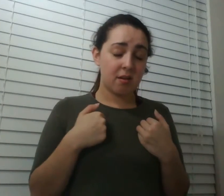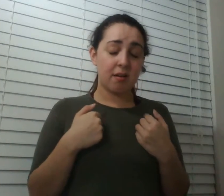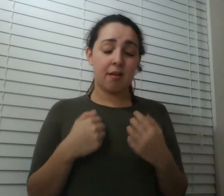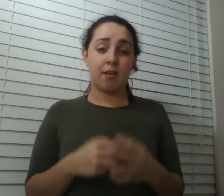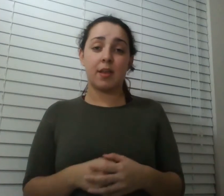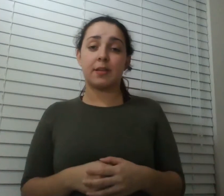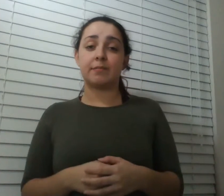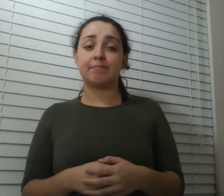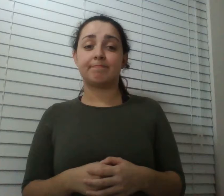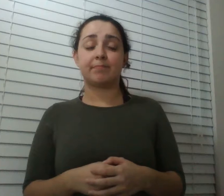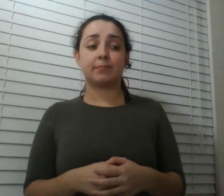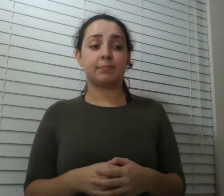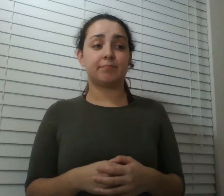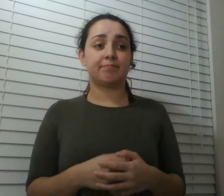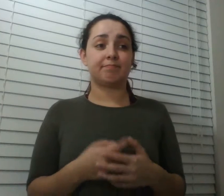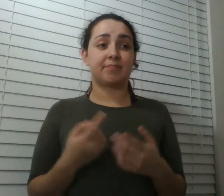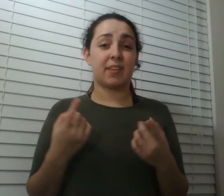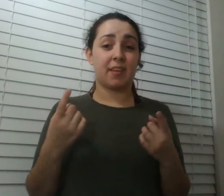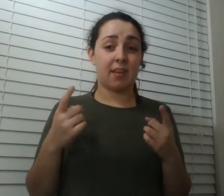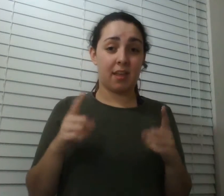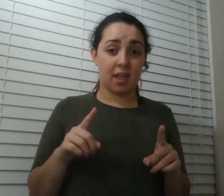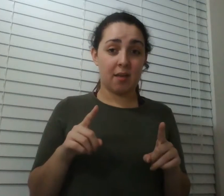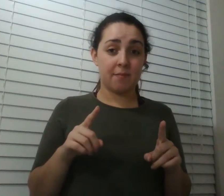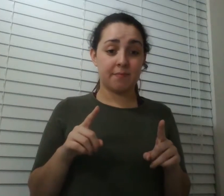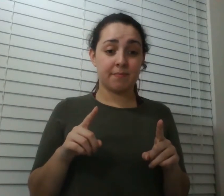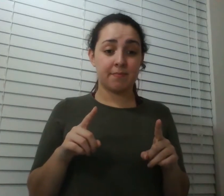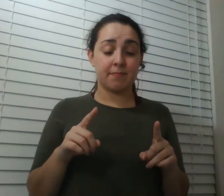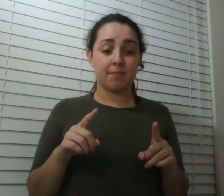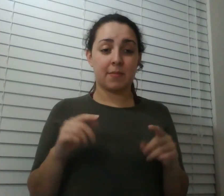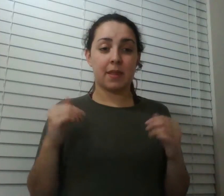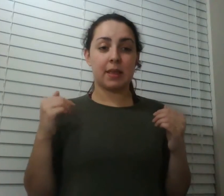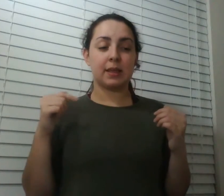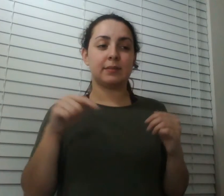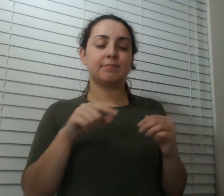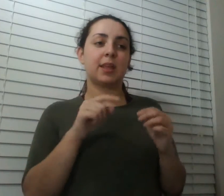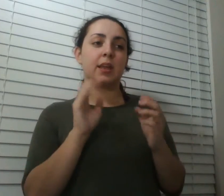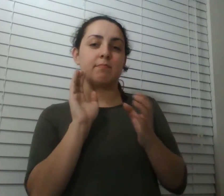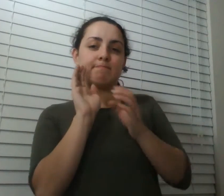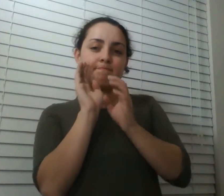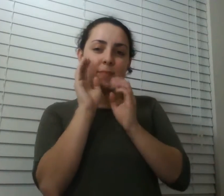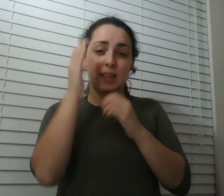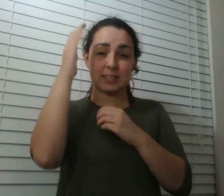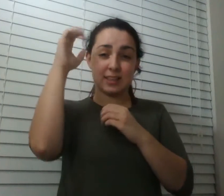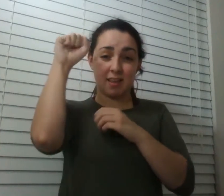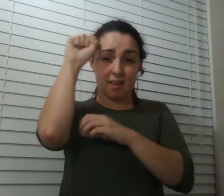he did next which was curl his head downward toward his abdomen pause for a moment